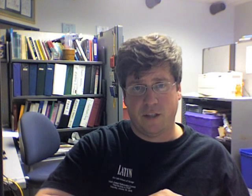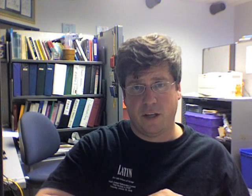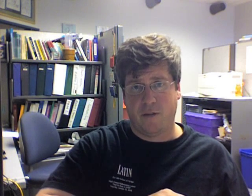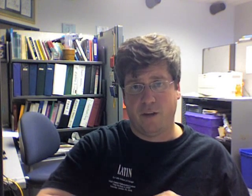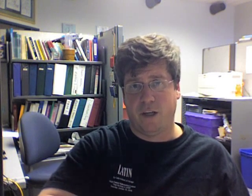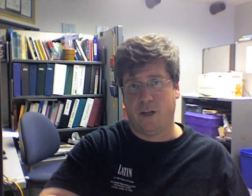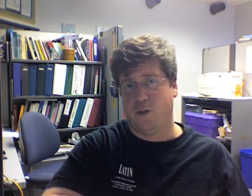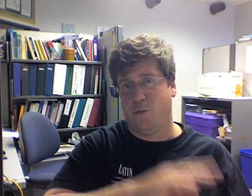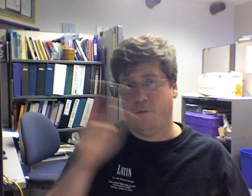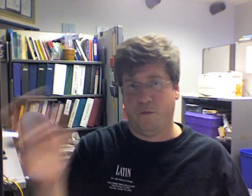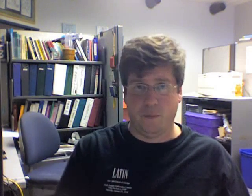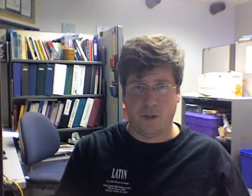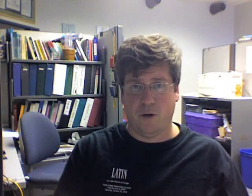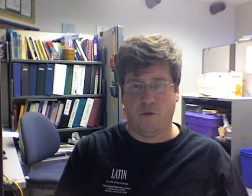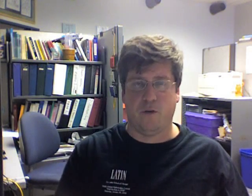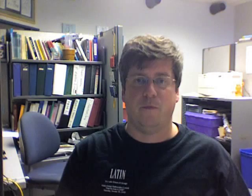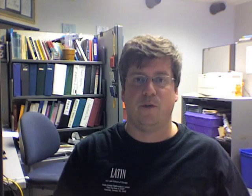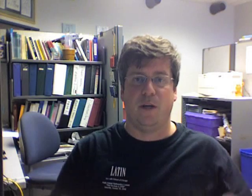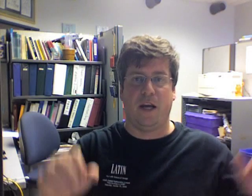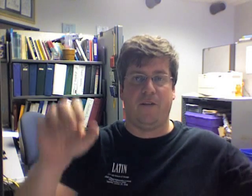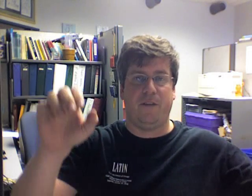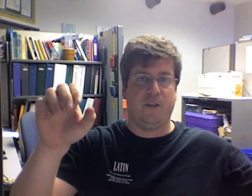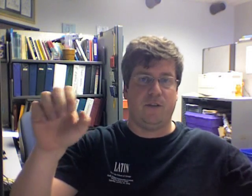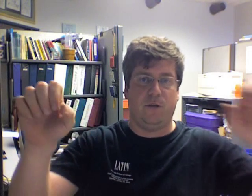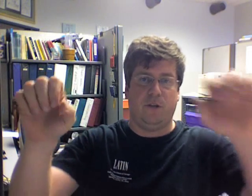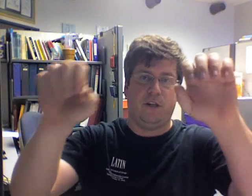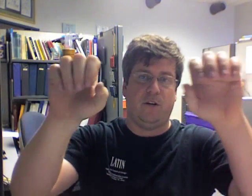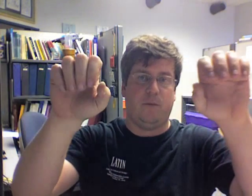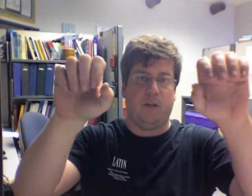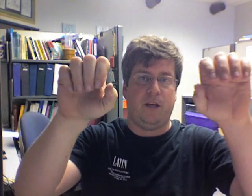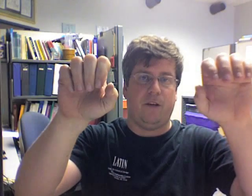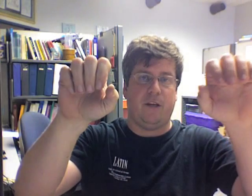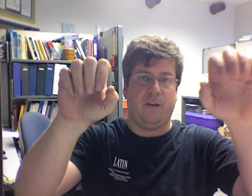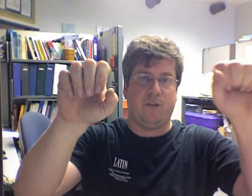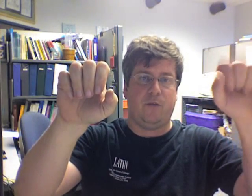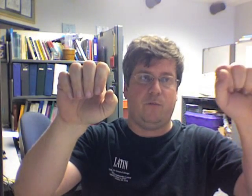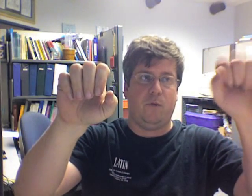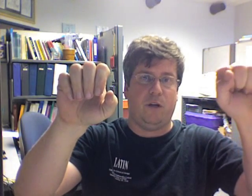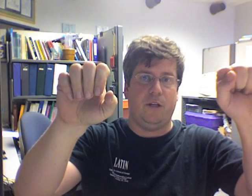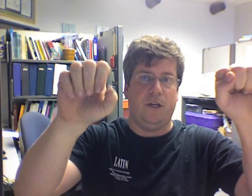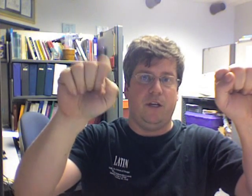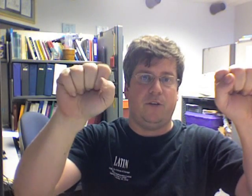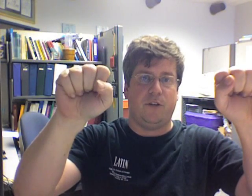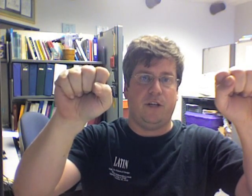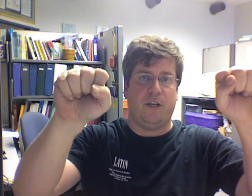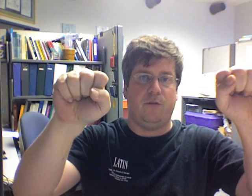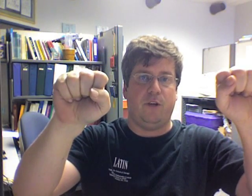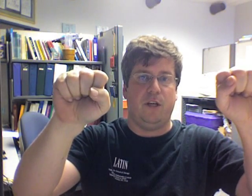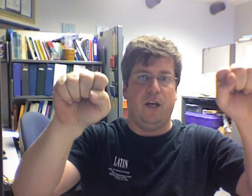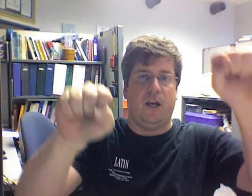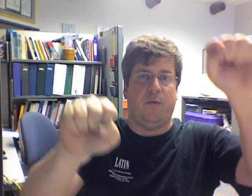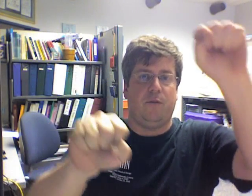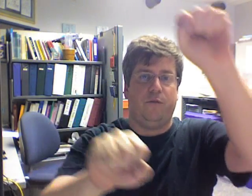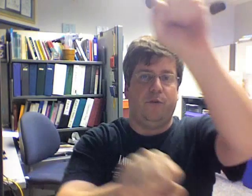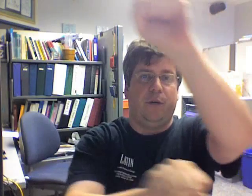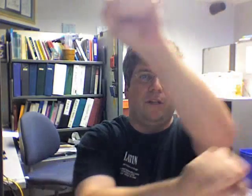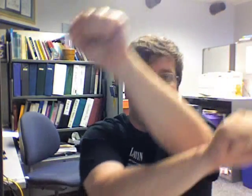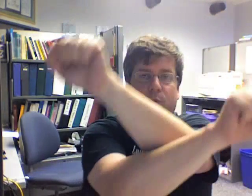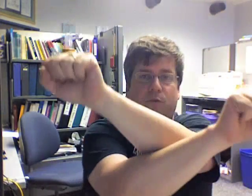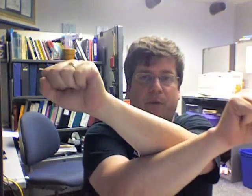everything and flips it over. So we have this, so let's get our number line out again. Here's our 1, here's our negative 1, and we're doing this movement.